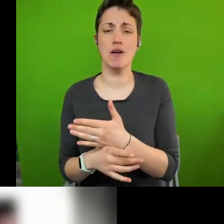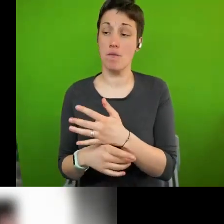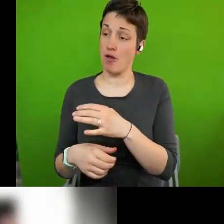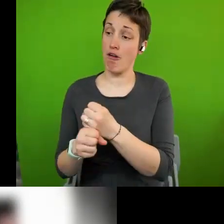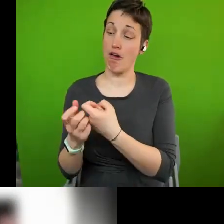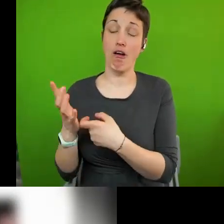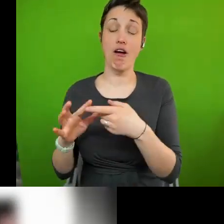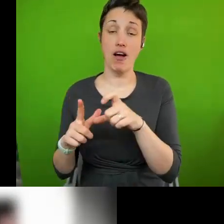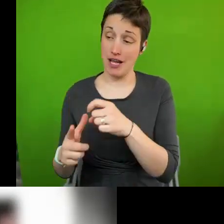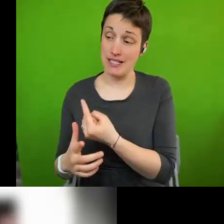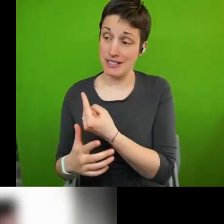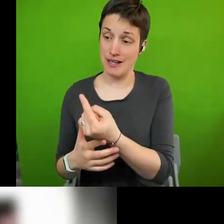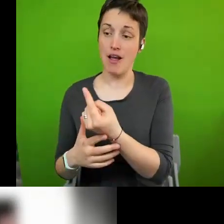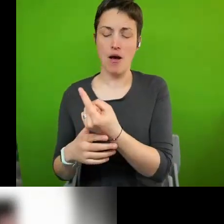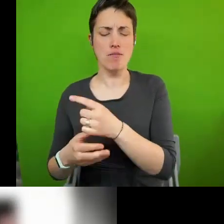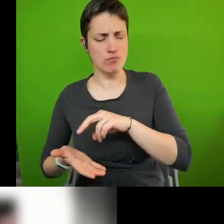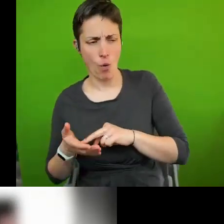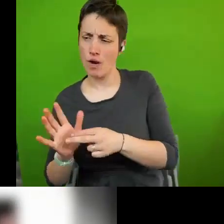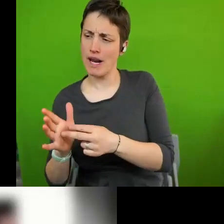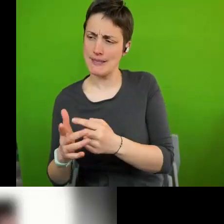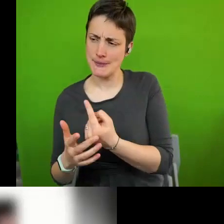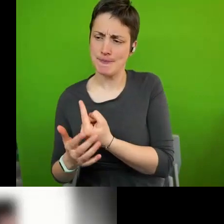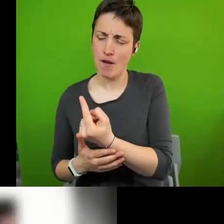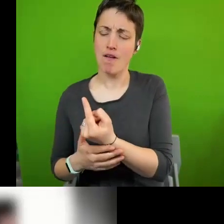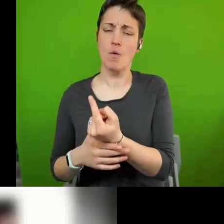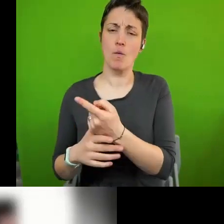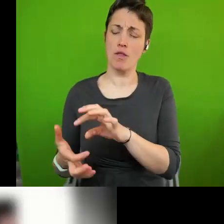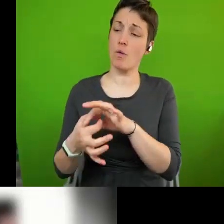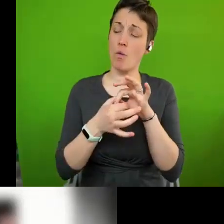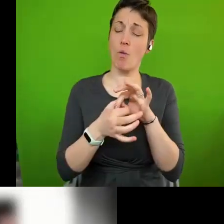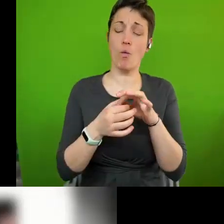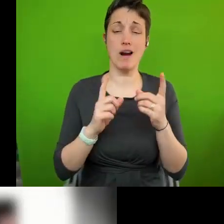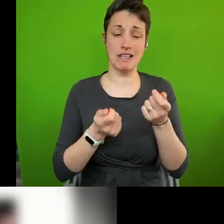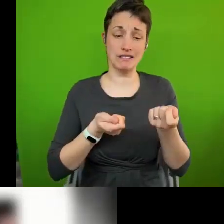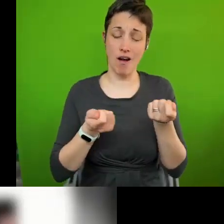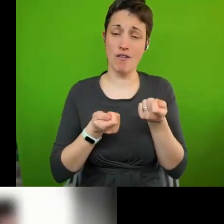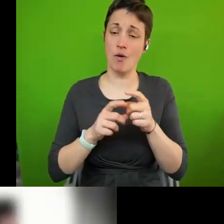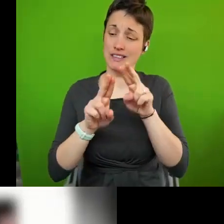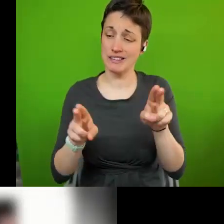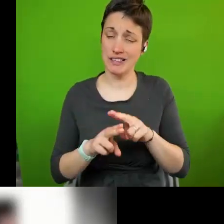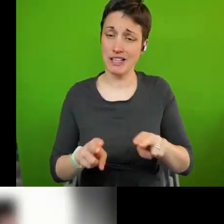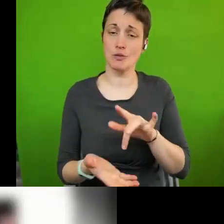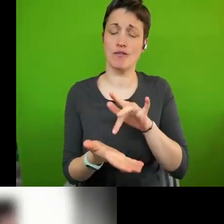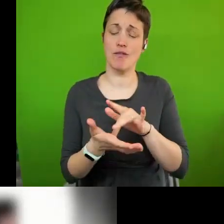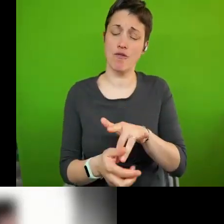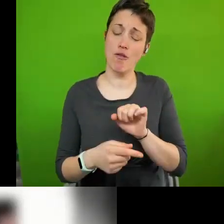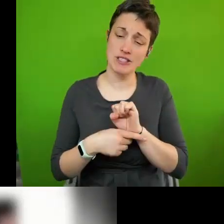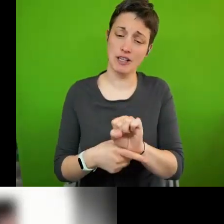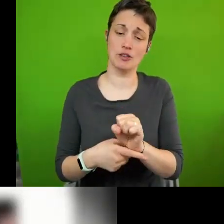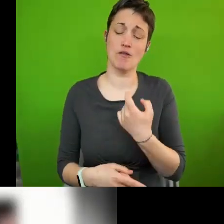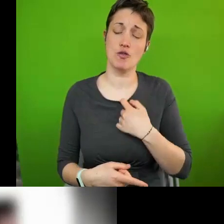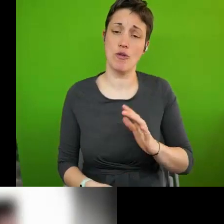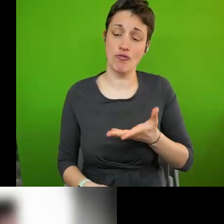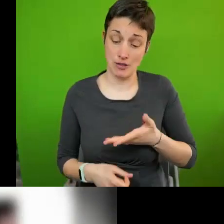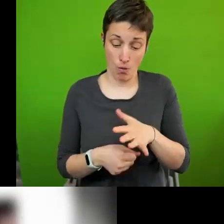these events in his capacity as co-director of the International Centre for the Protection of Human Rights at the local and